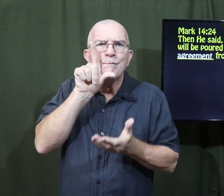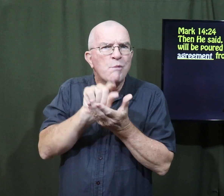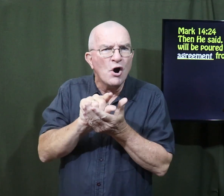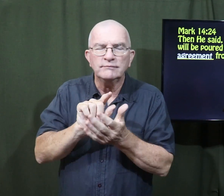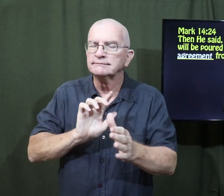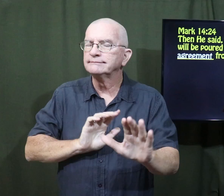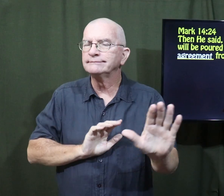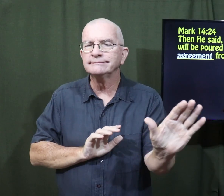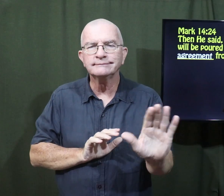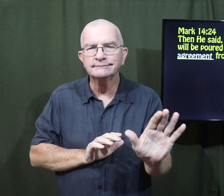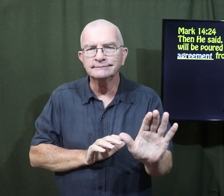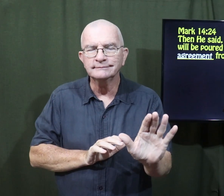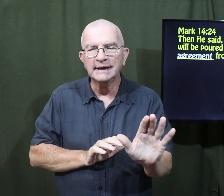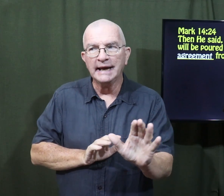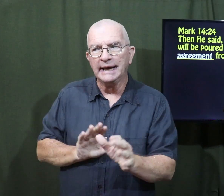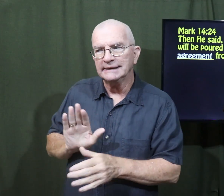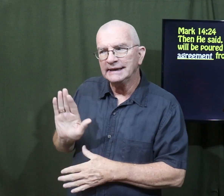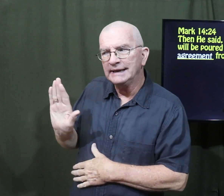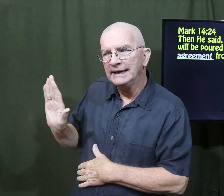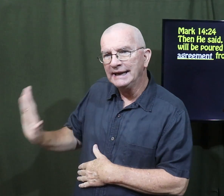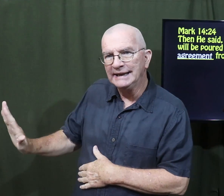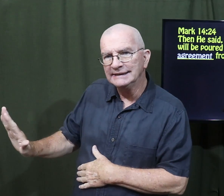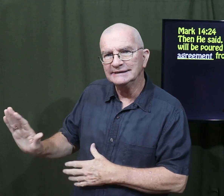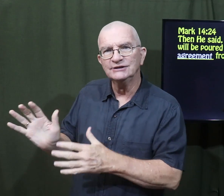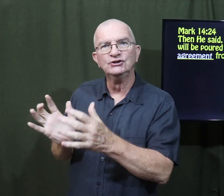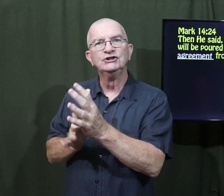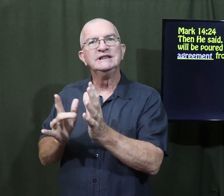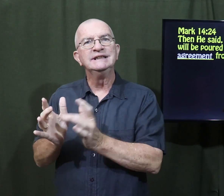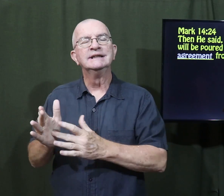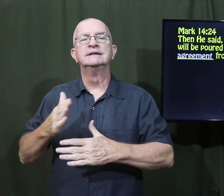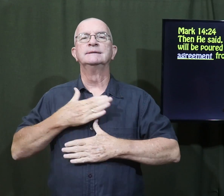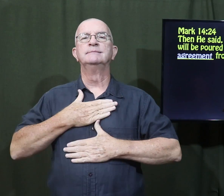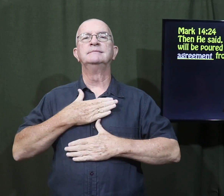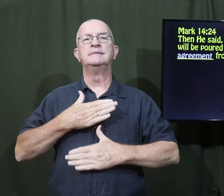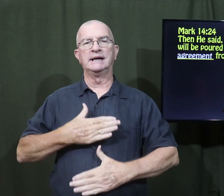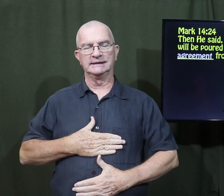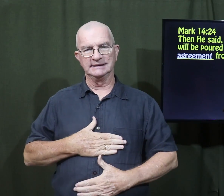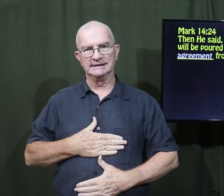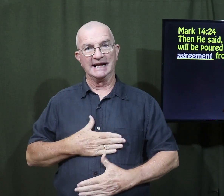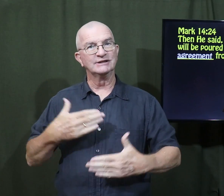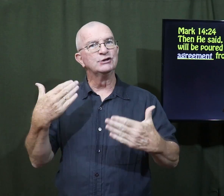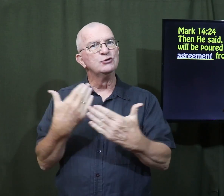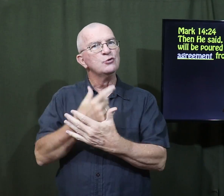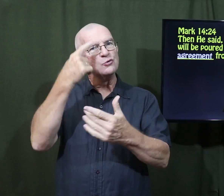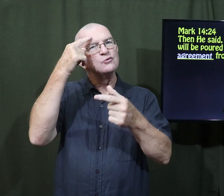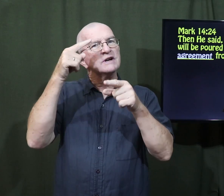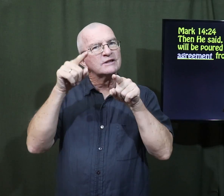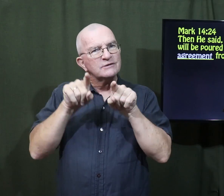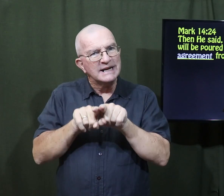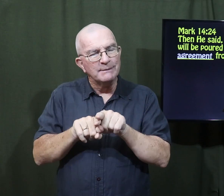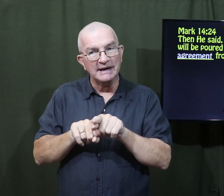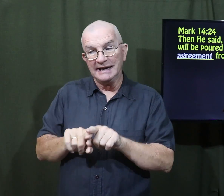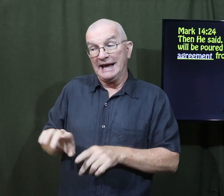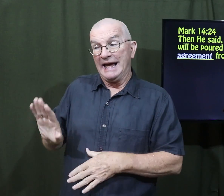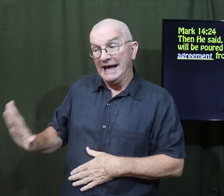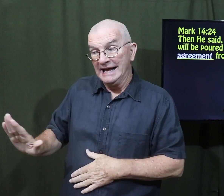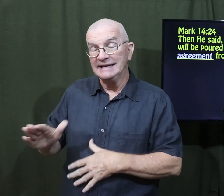or a goat or a dove, but His body. That's the new agreement.